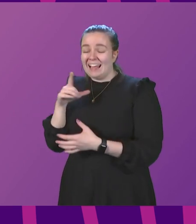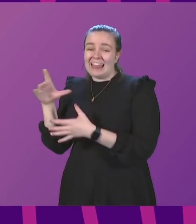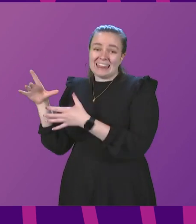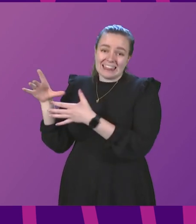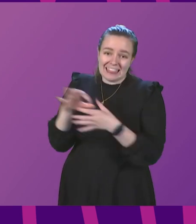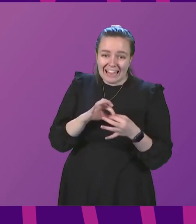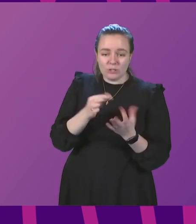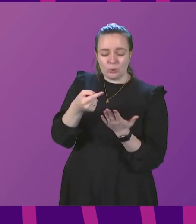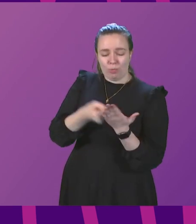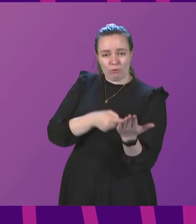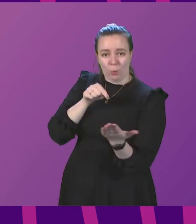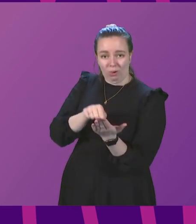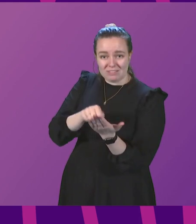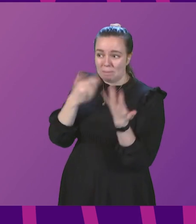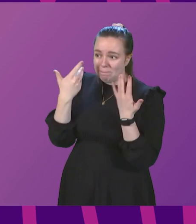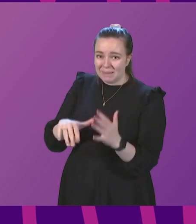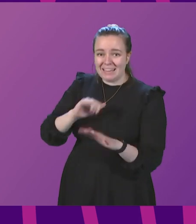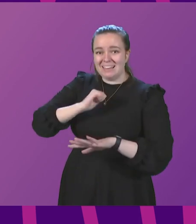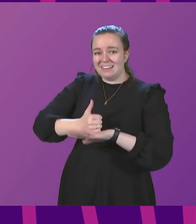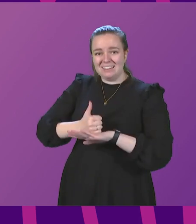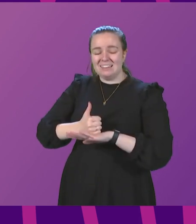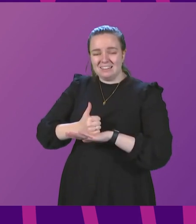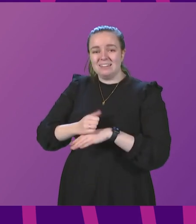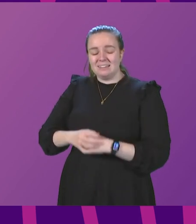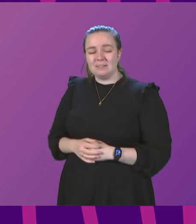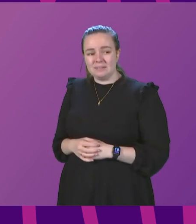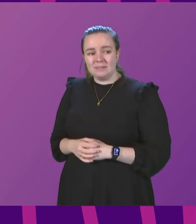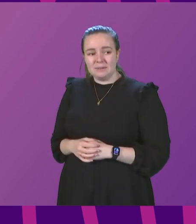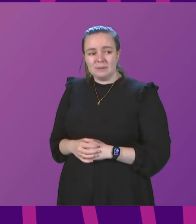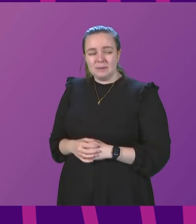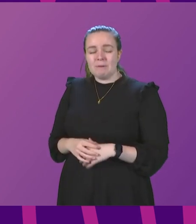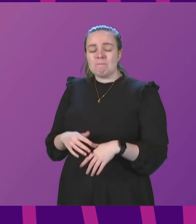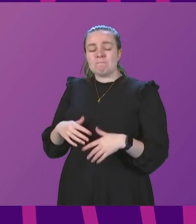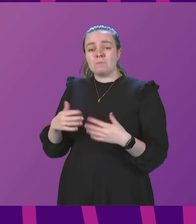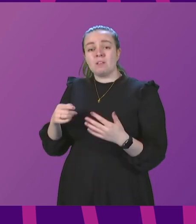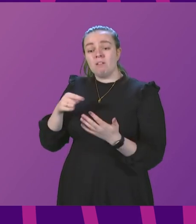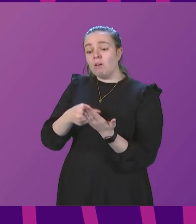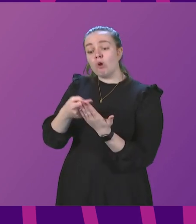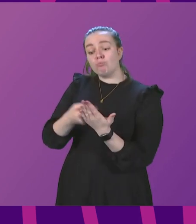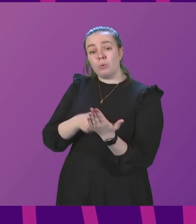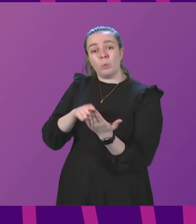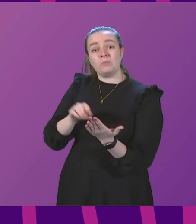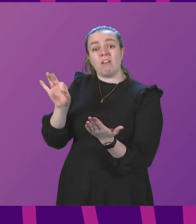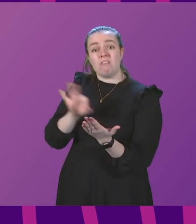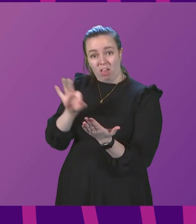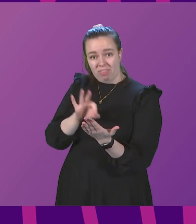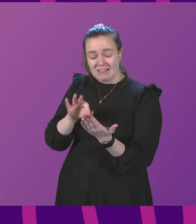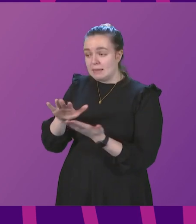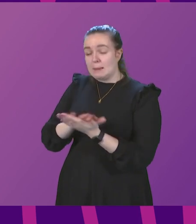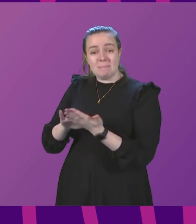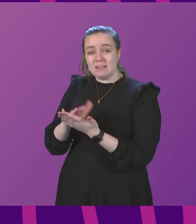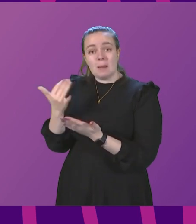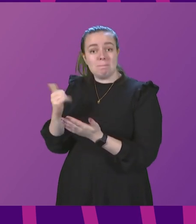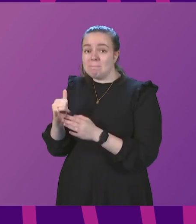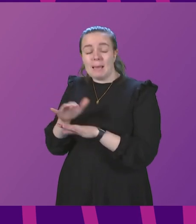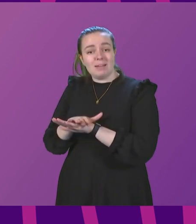some of these protective measures we taking, not in spite of them. Without these protective measures we might not be